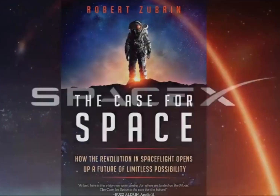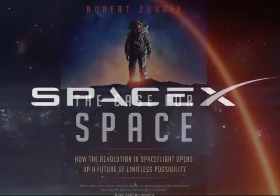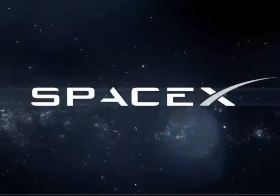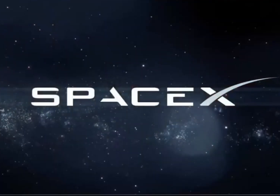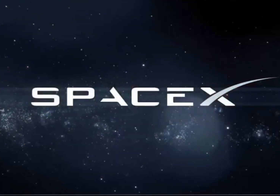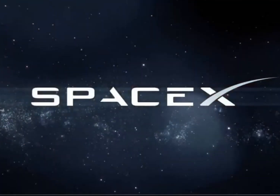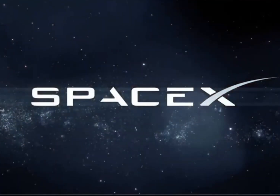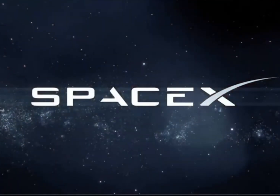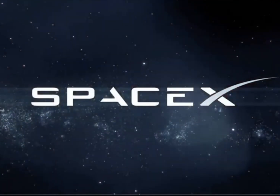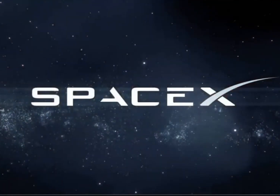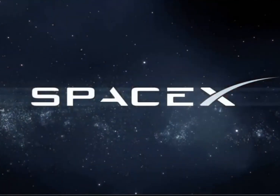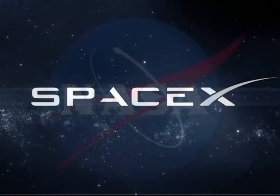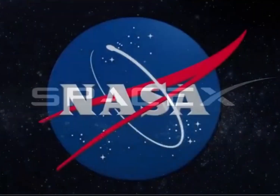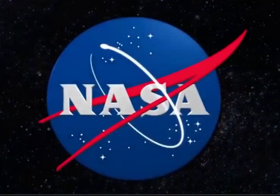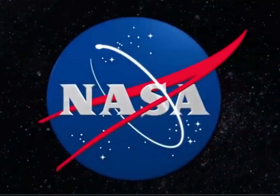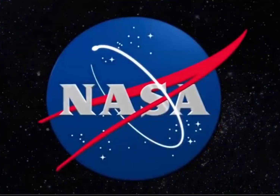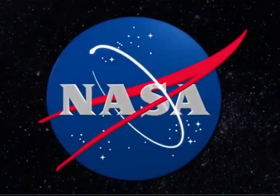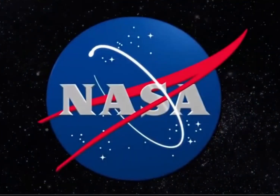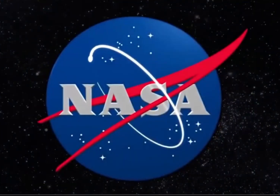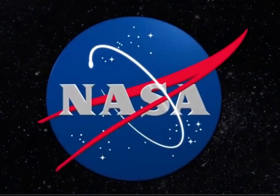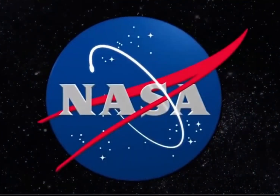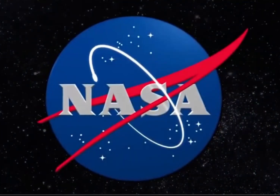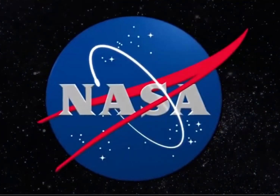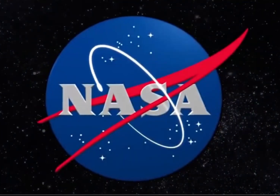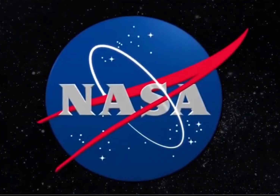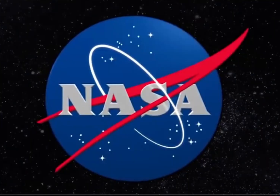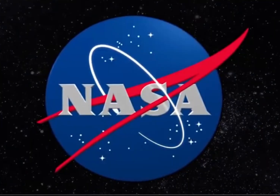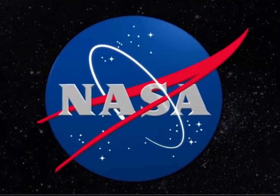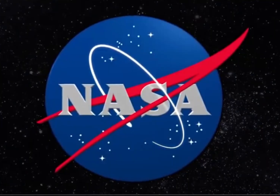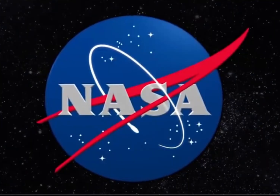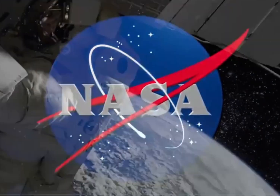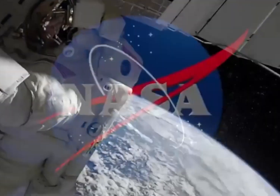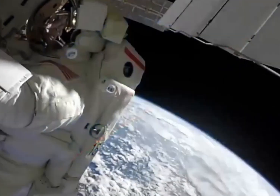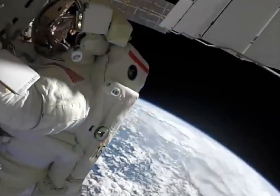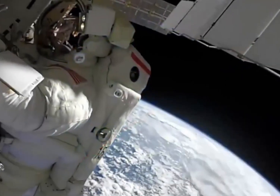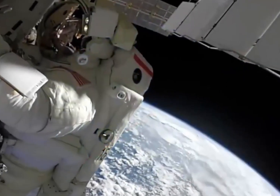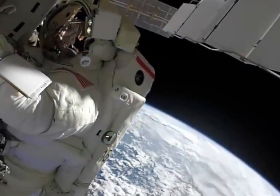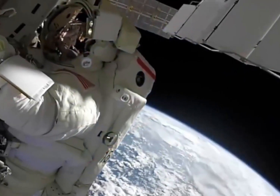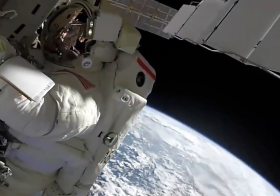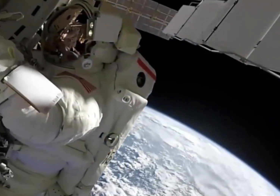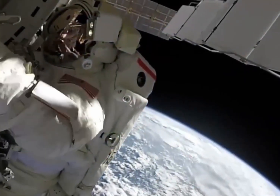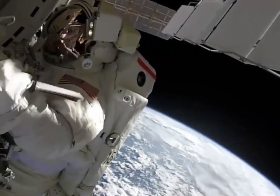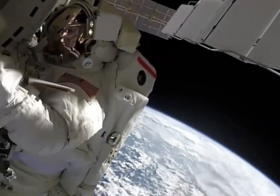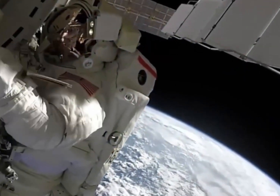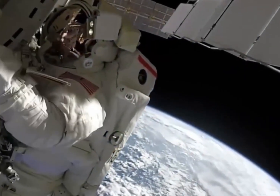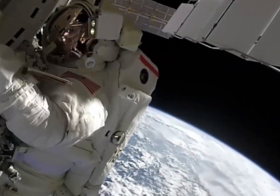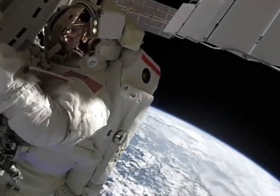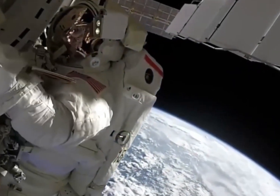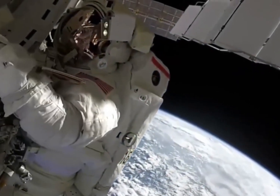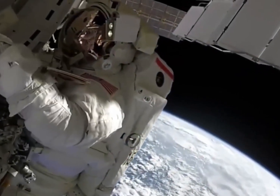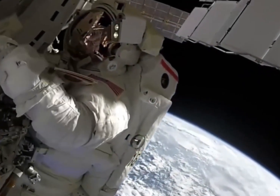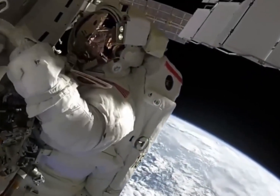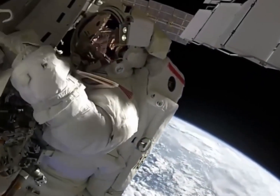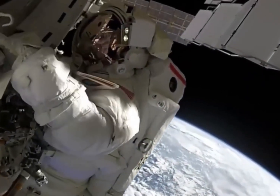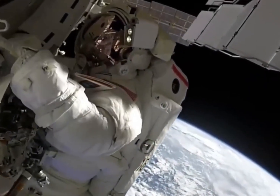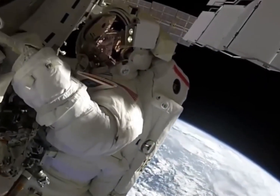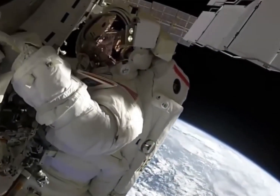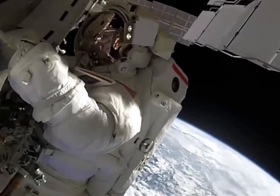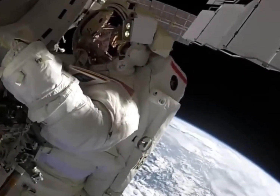private companies now do what NASA couldn't even imagine doing. Send people into space affordably. This is the potential